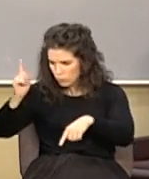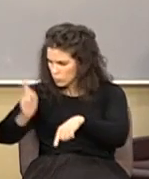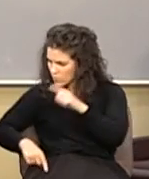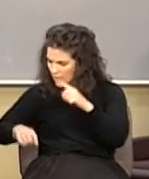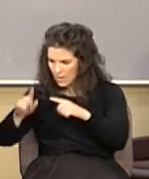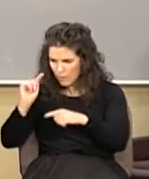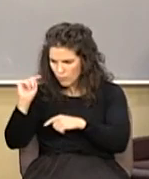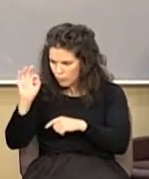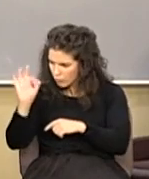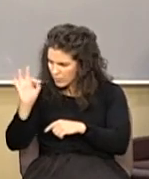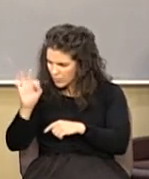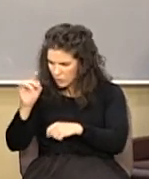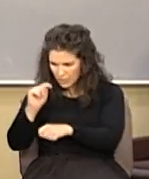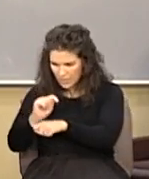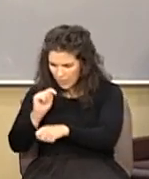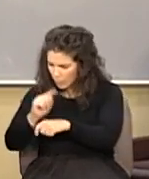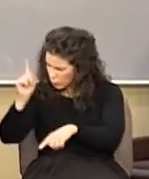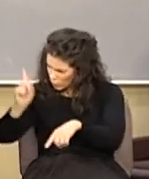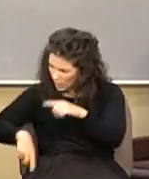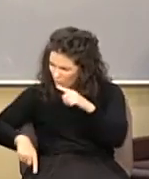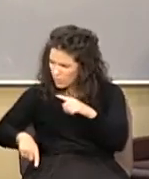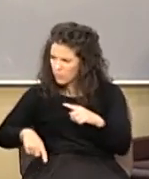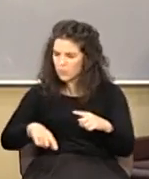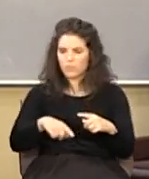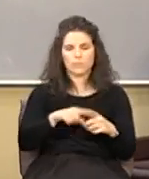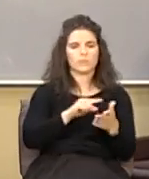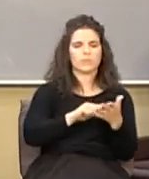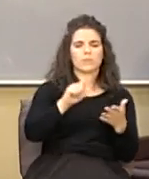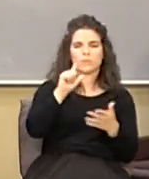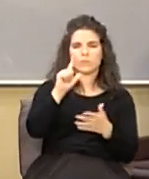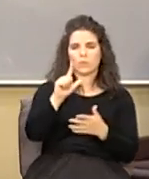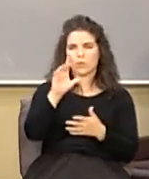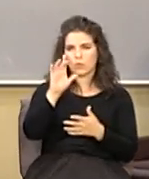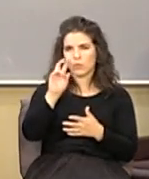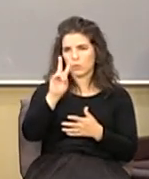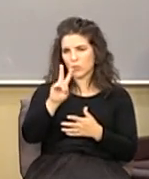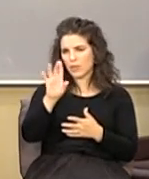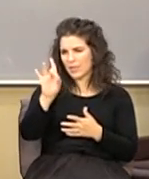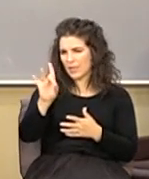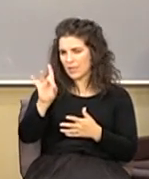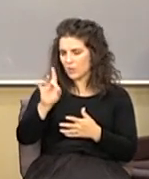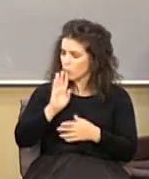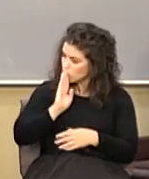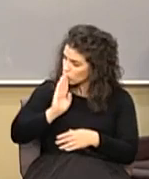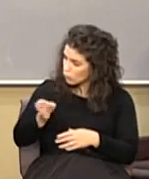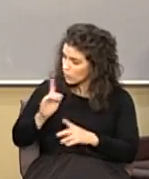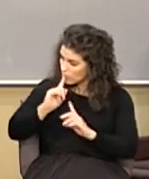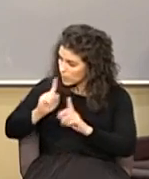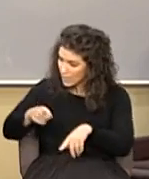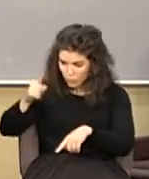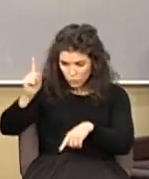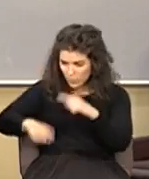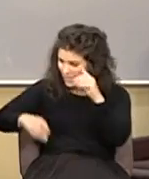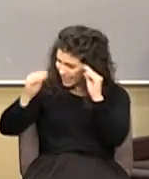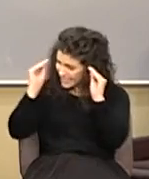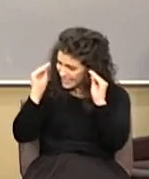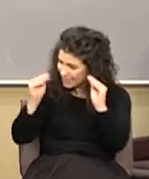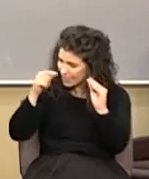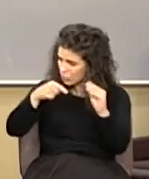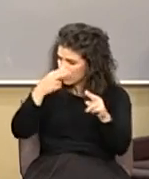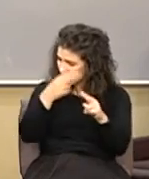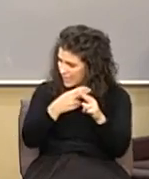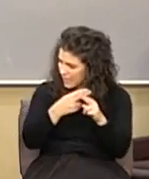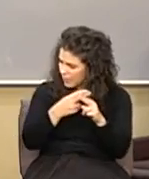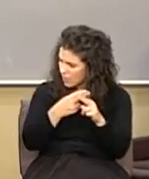Don't go down there and preach. Verse 28, it says, did not we straightly command you that you should not teach in this name?